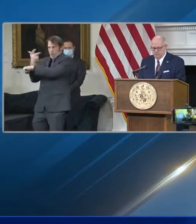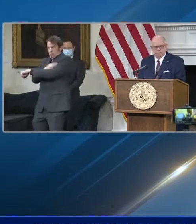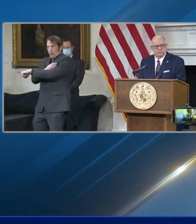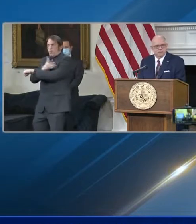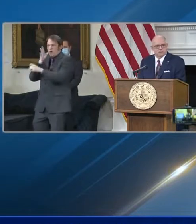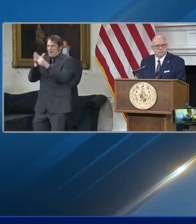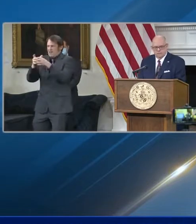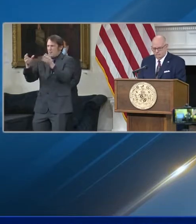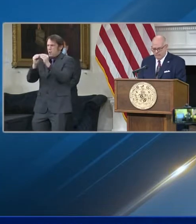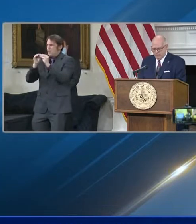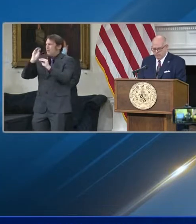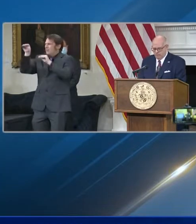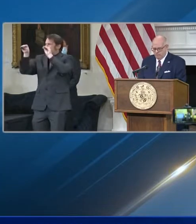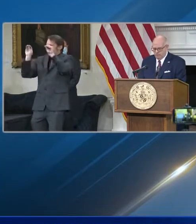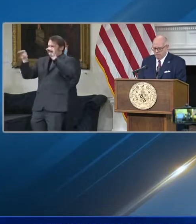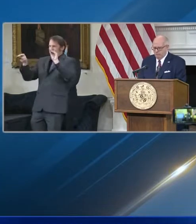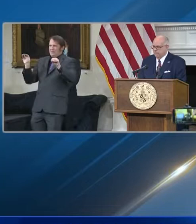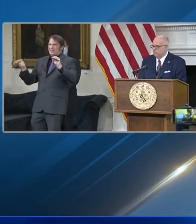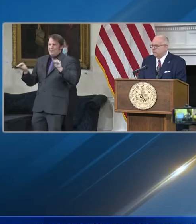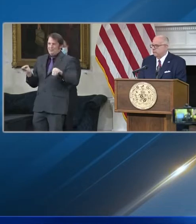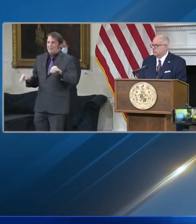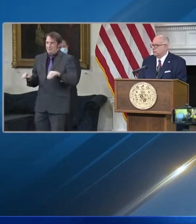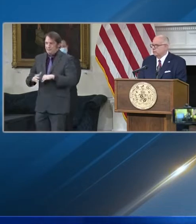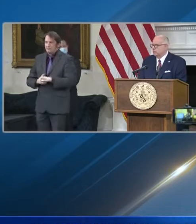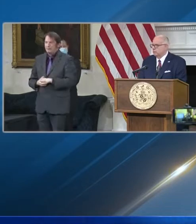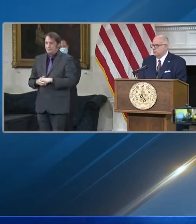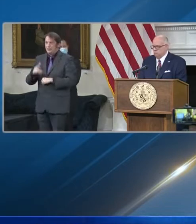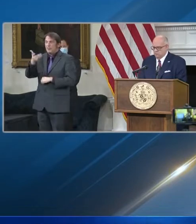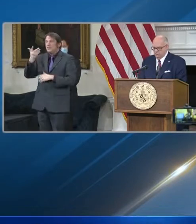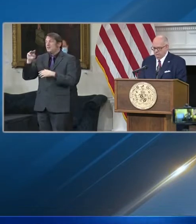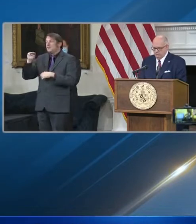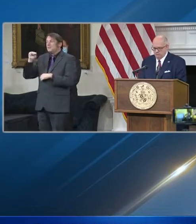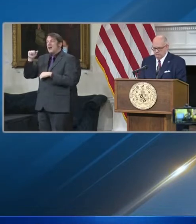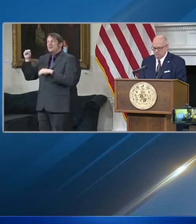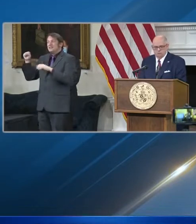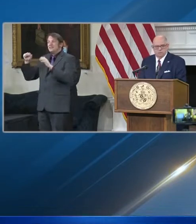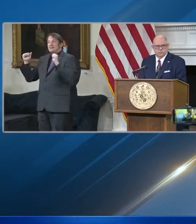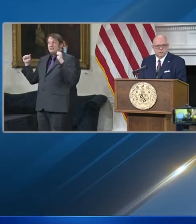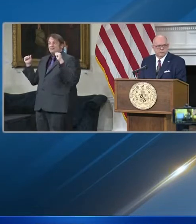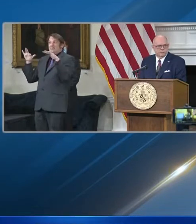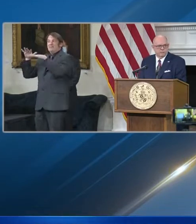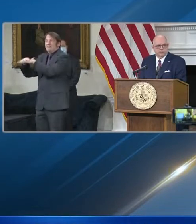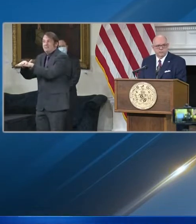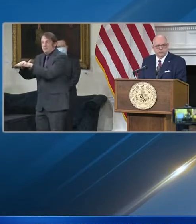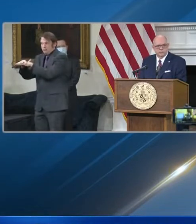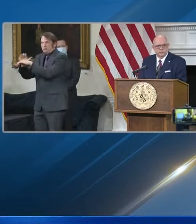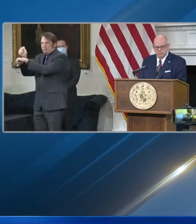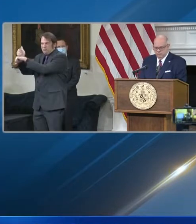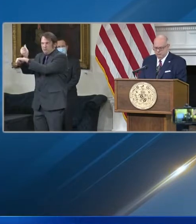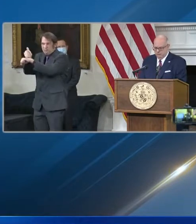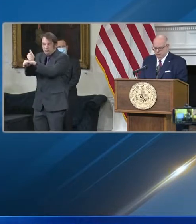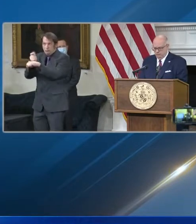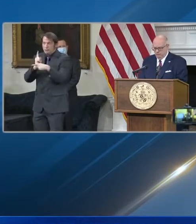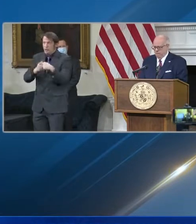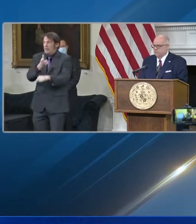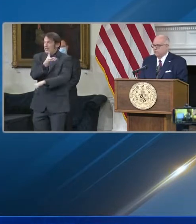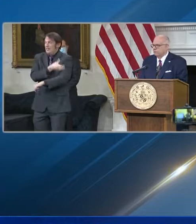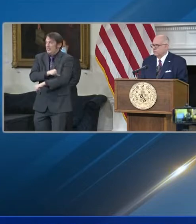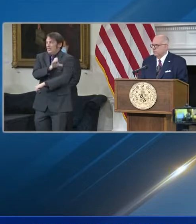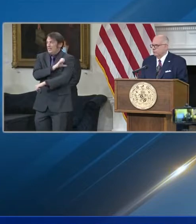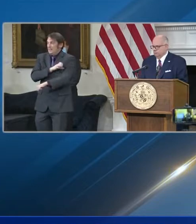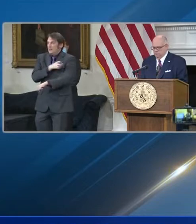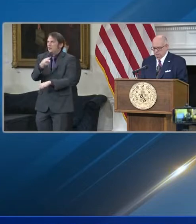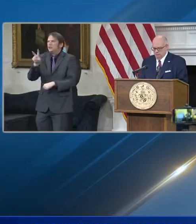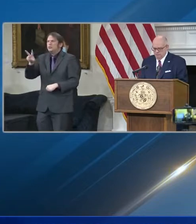mass vaccination sites, we have clinics at 227 and nursing homes and 1700 assisted